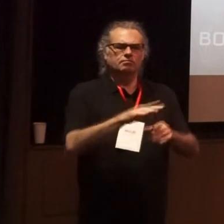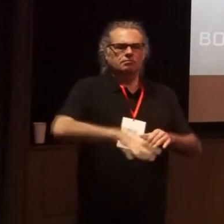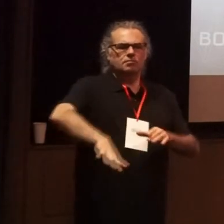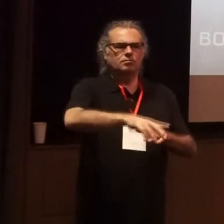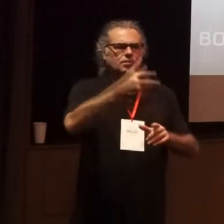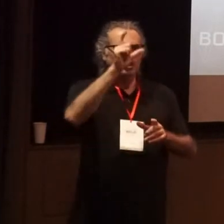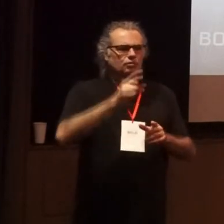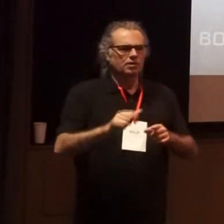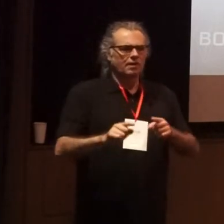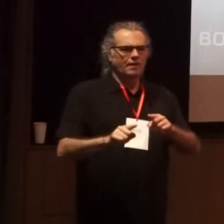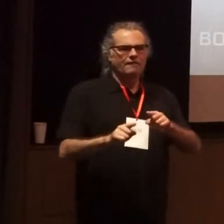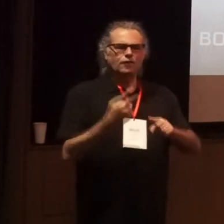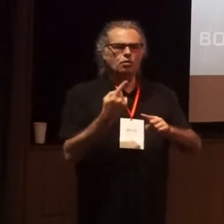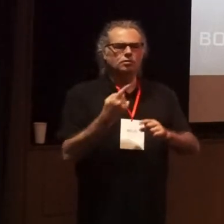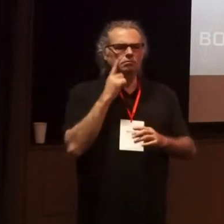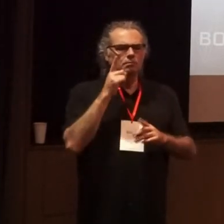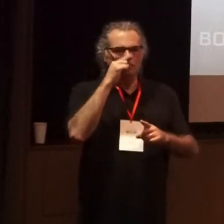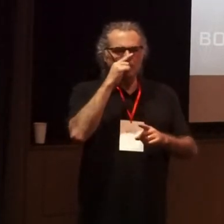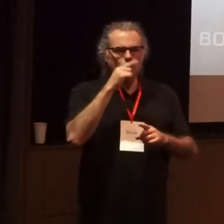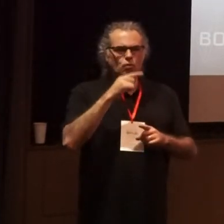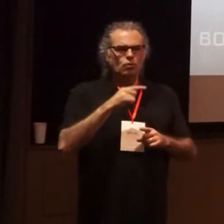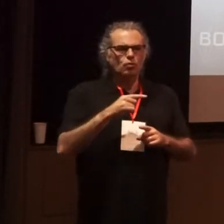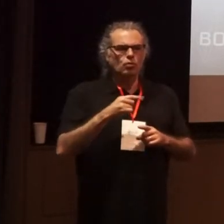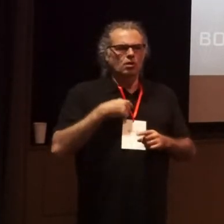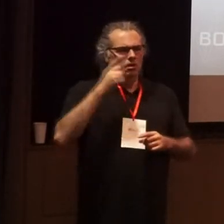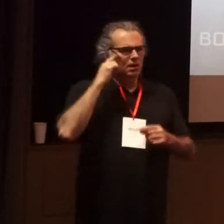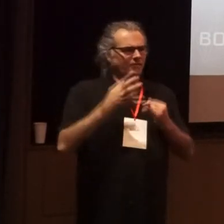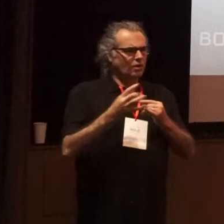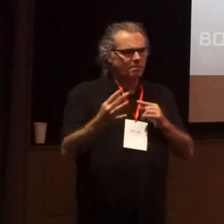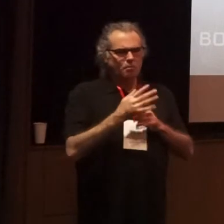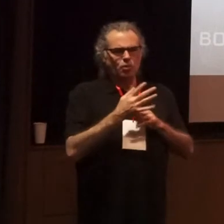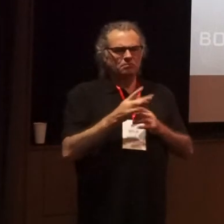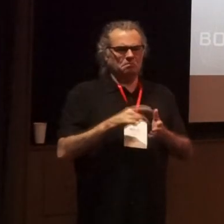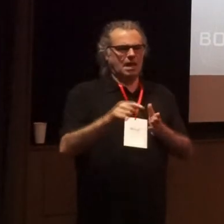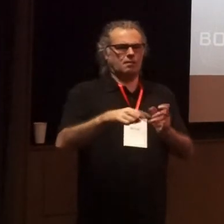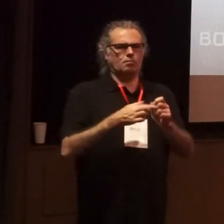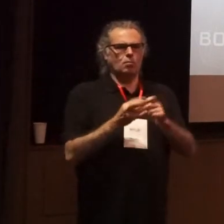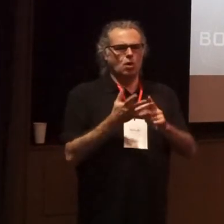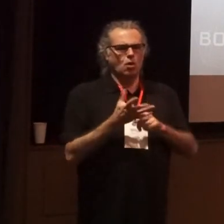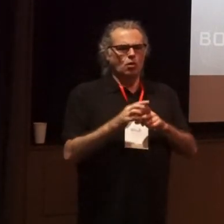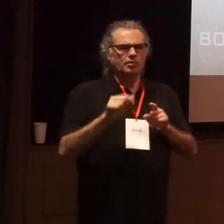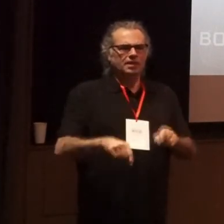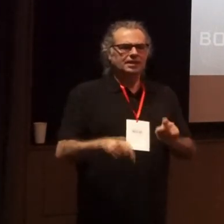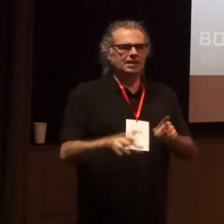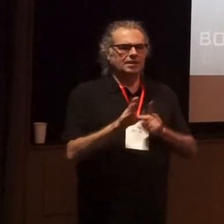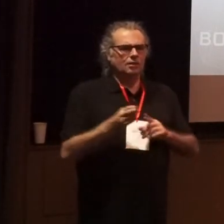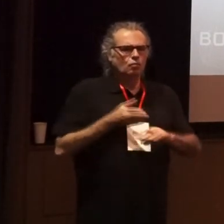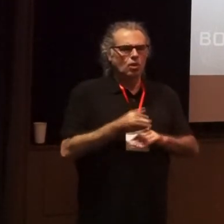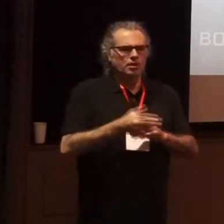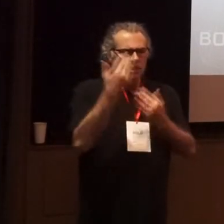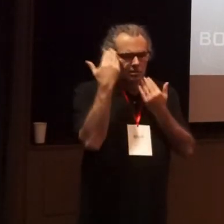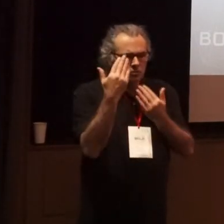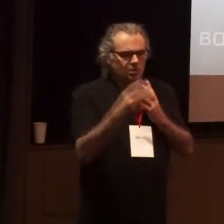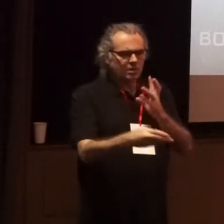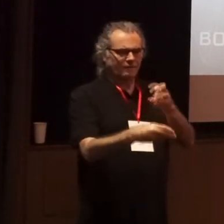as well I know there's a very important part of a bold this year that is working with the respect